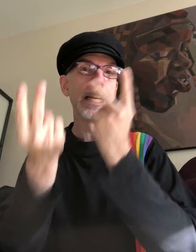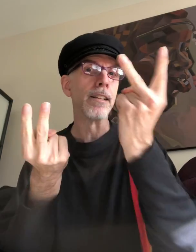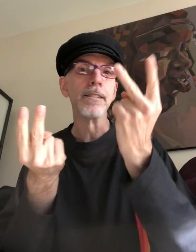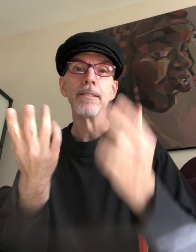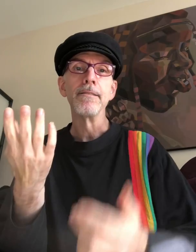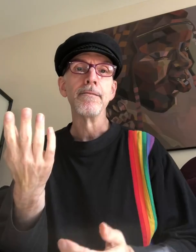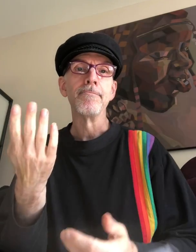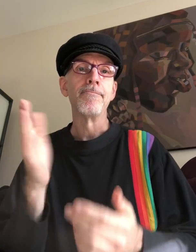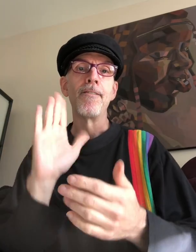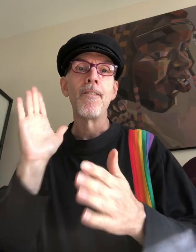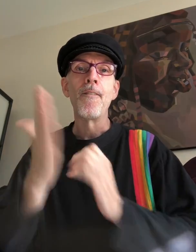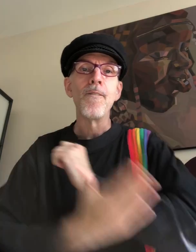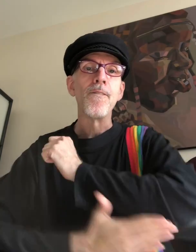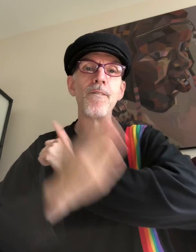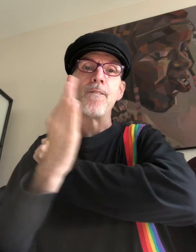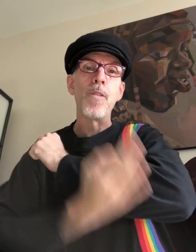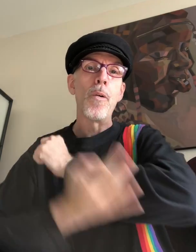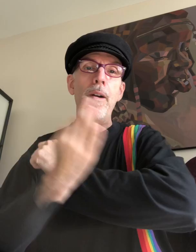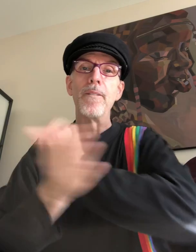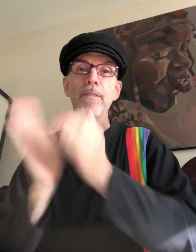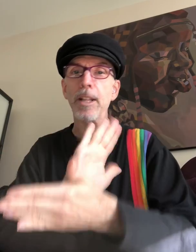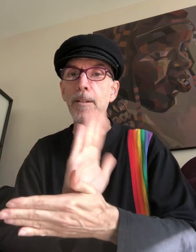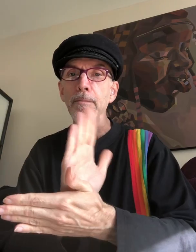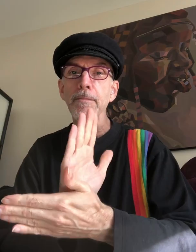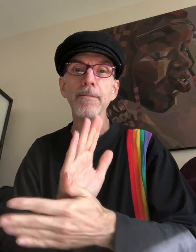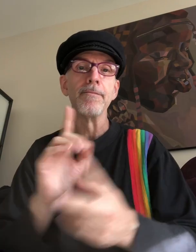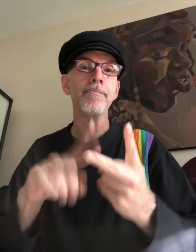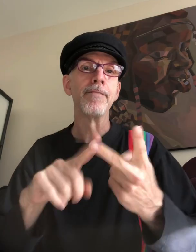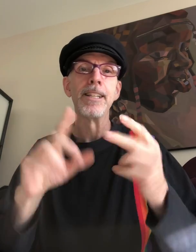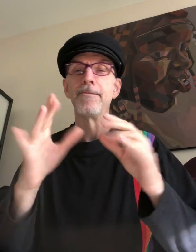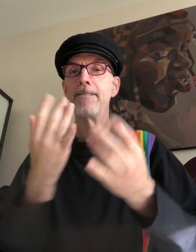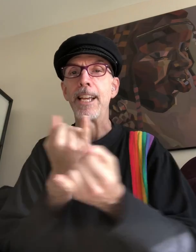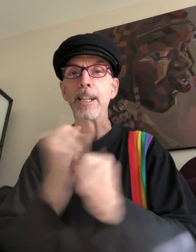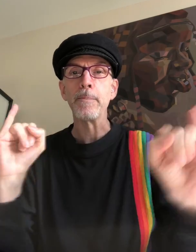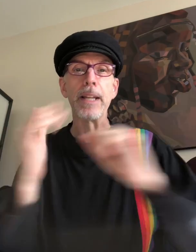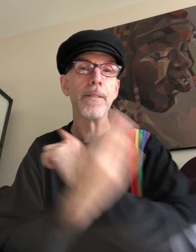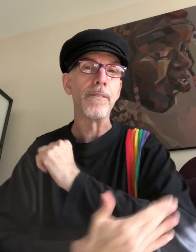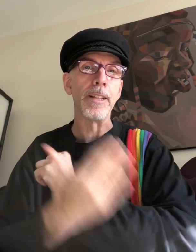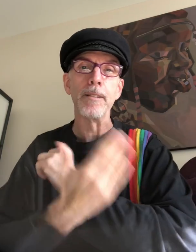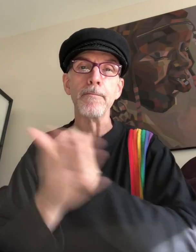foreign film, independent film,